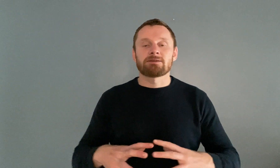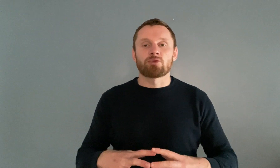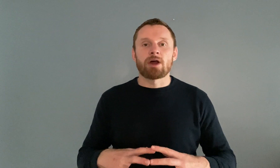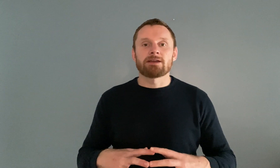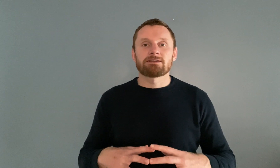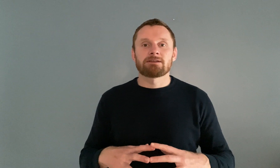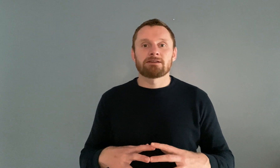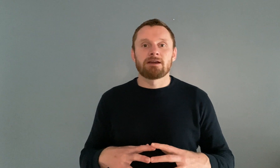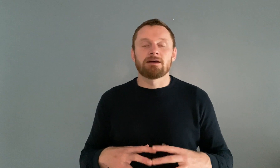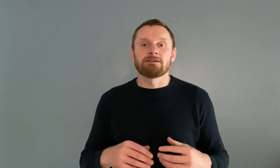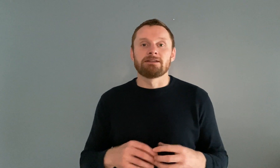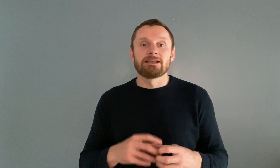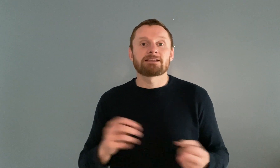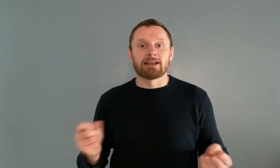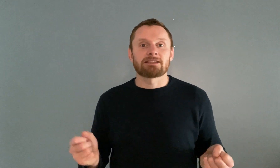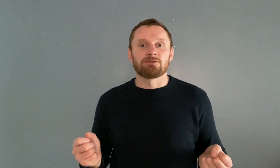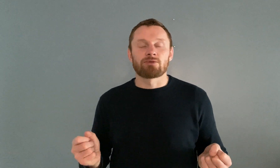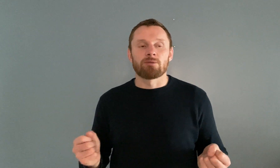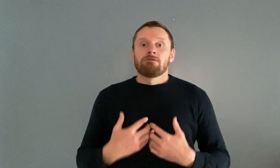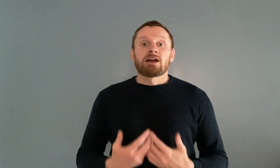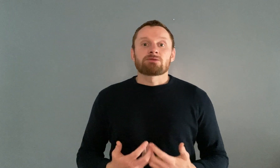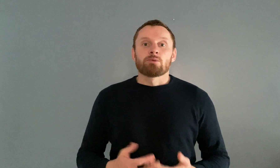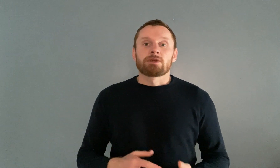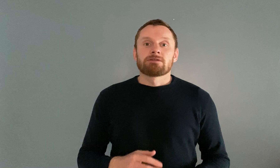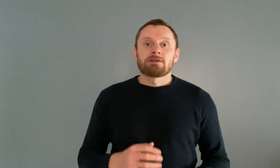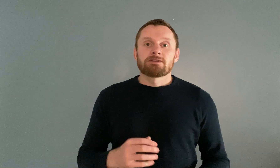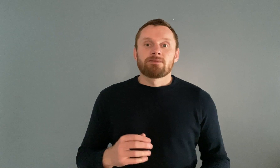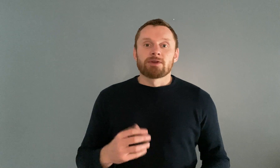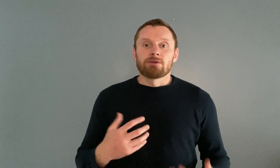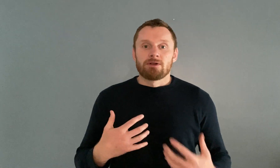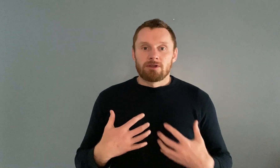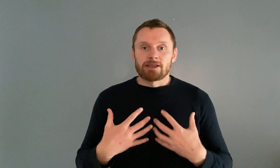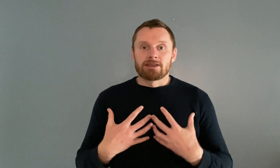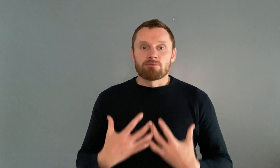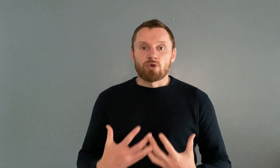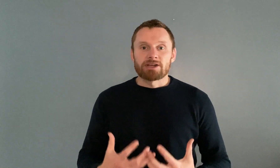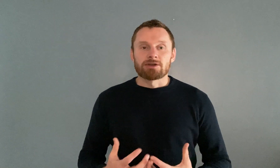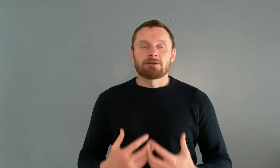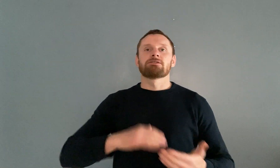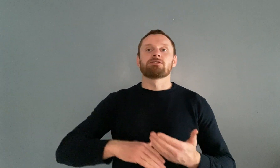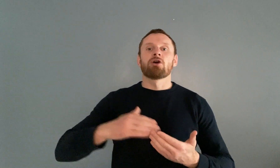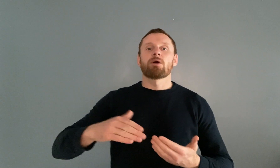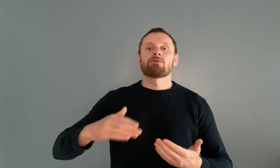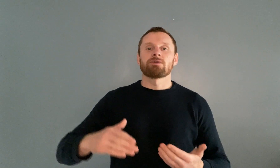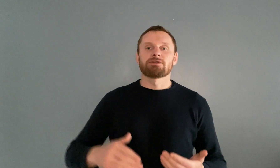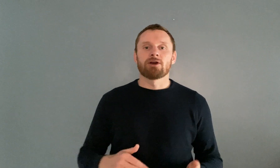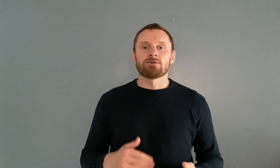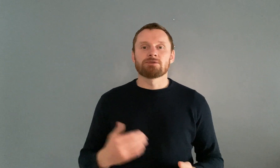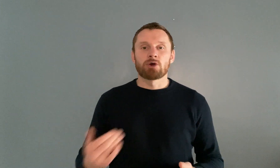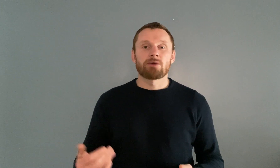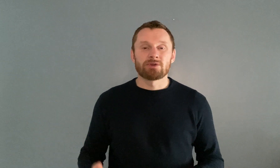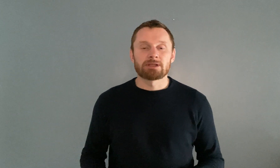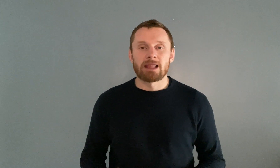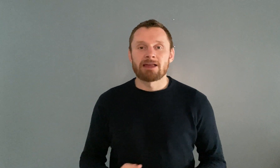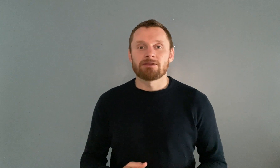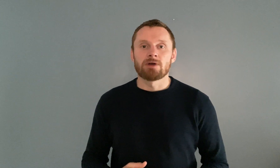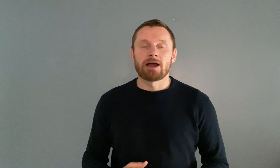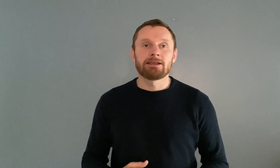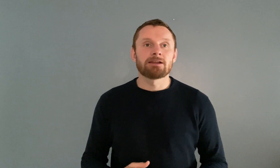suppressed and disconnected from that's when we can start to feel like depression there's nowhere for it to go there's nowhere for it to land ideally